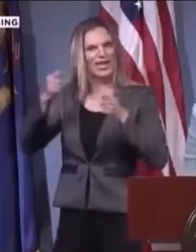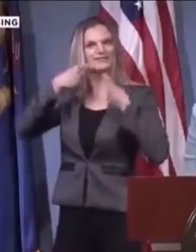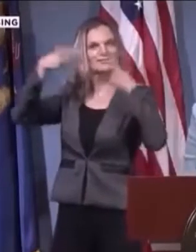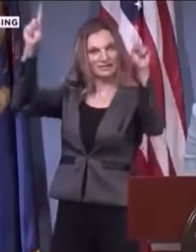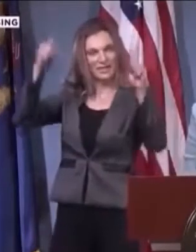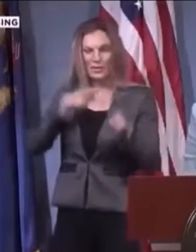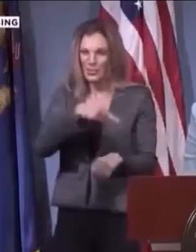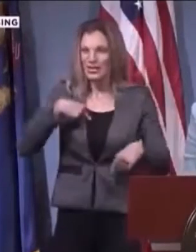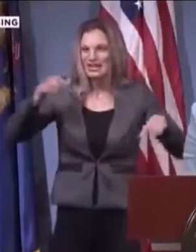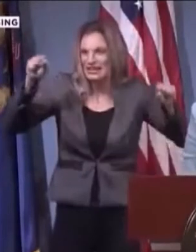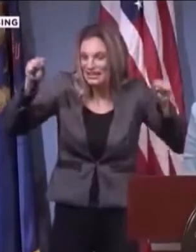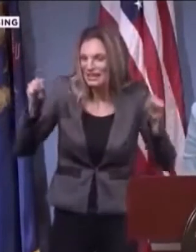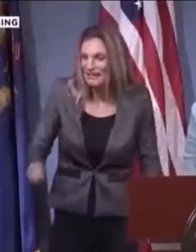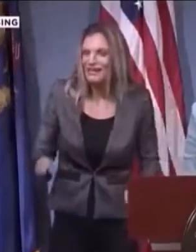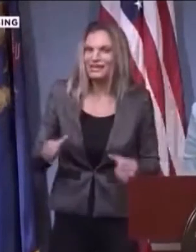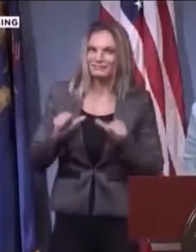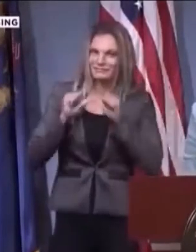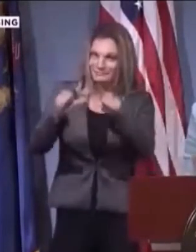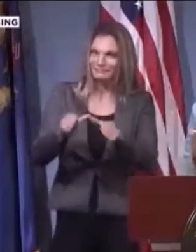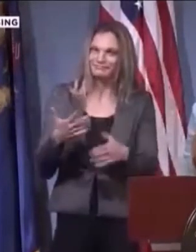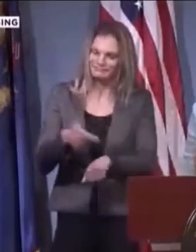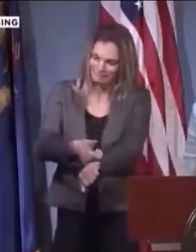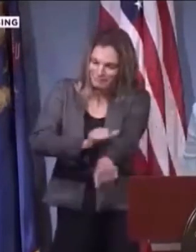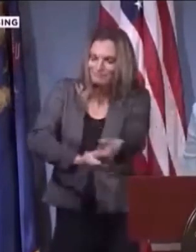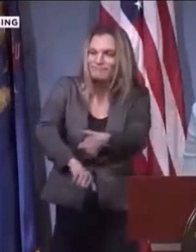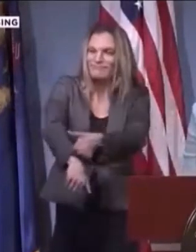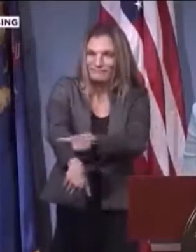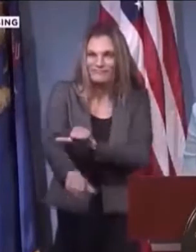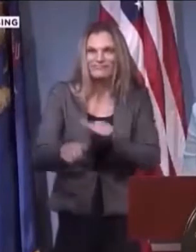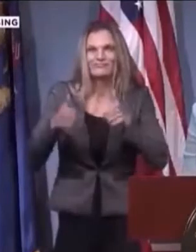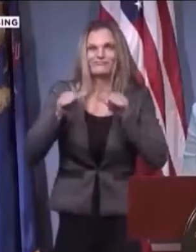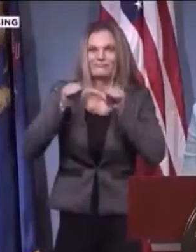there's other people that are just succumbing to peer pressure.